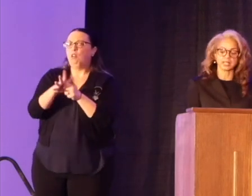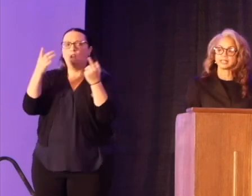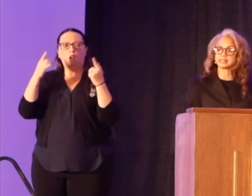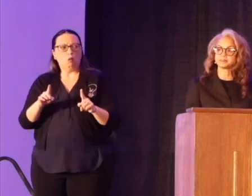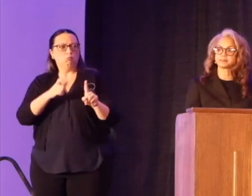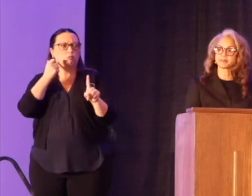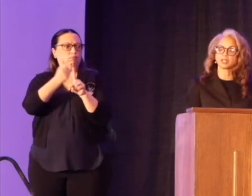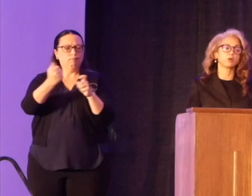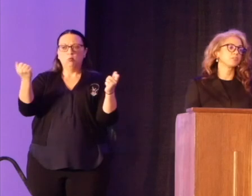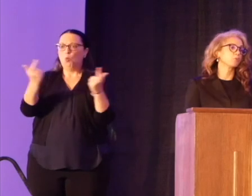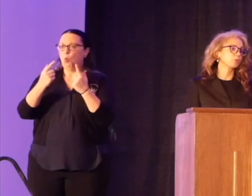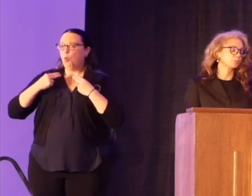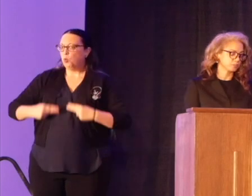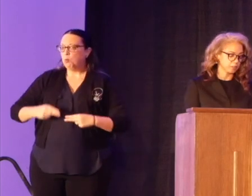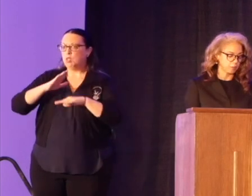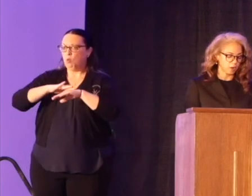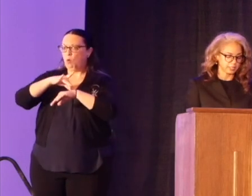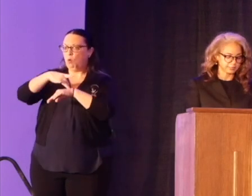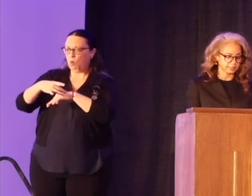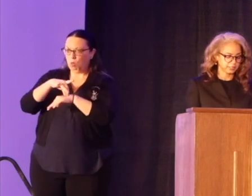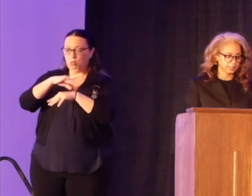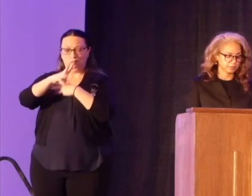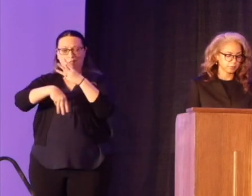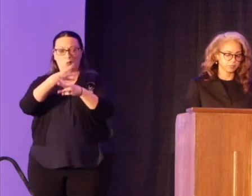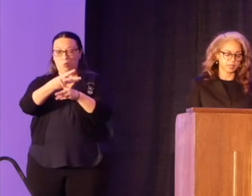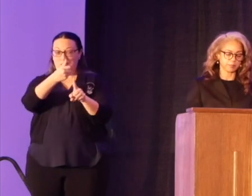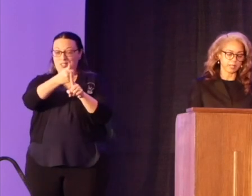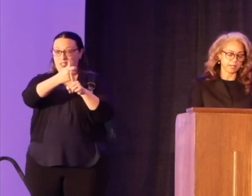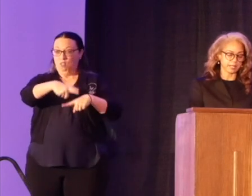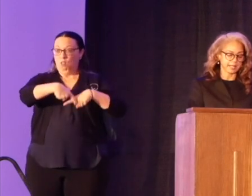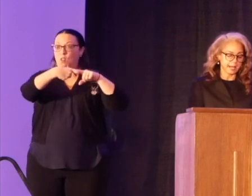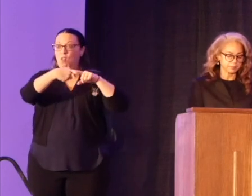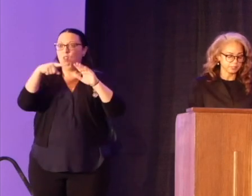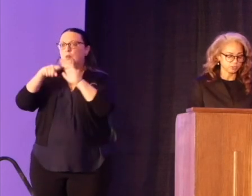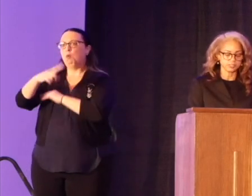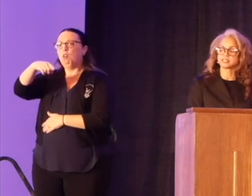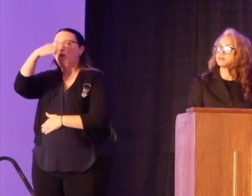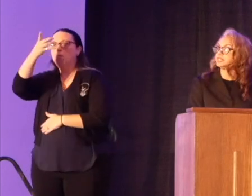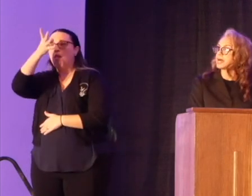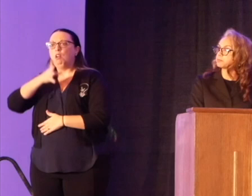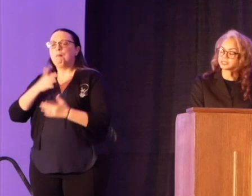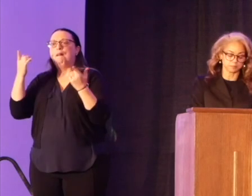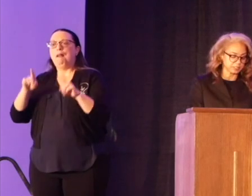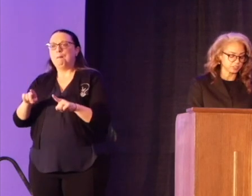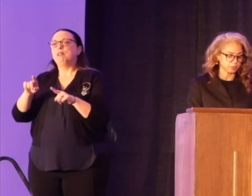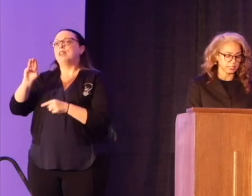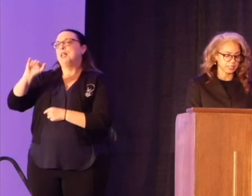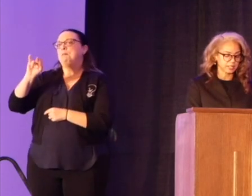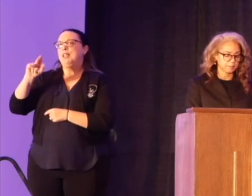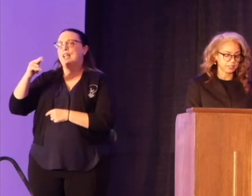on the planet. And while the world was on pause, the murder of a black man happened in the streets of Minneapolis,